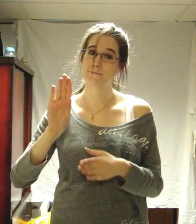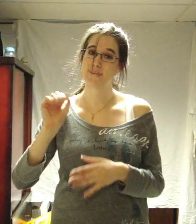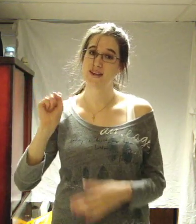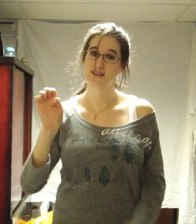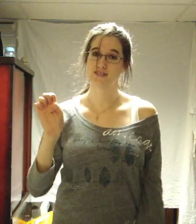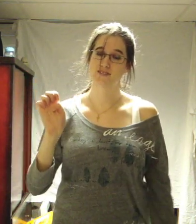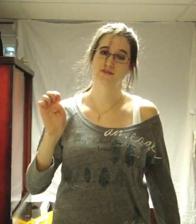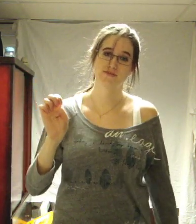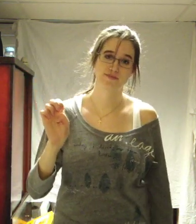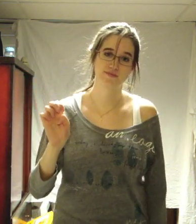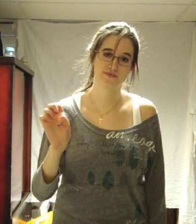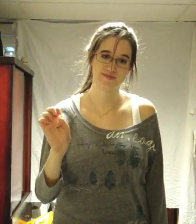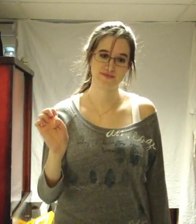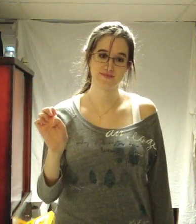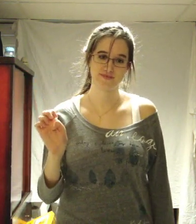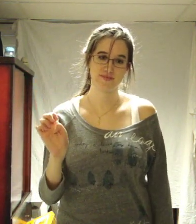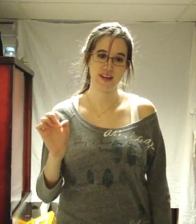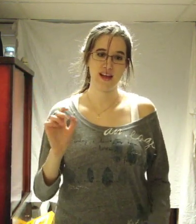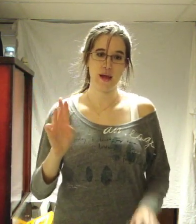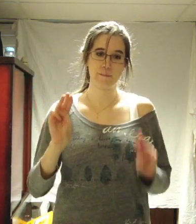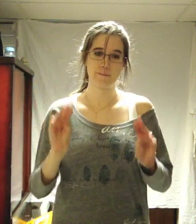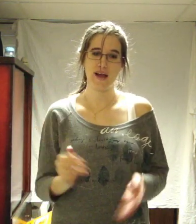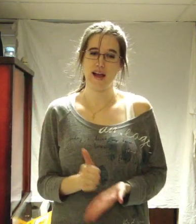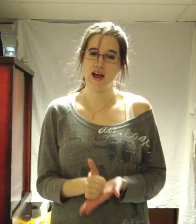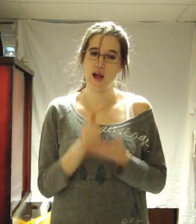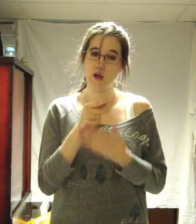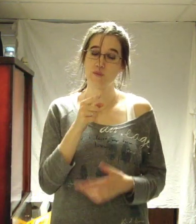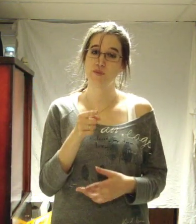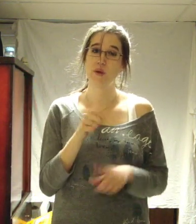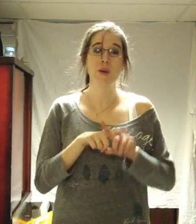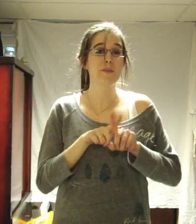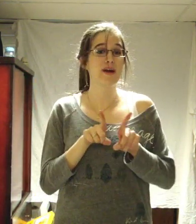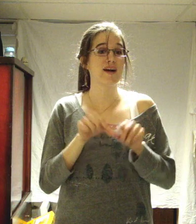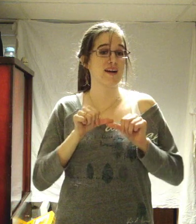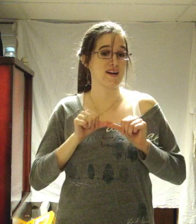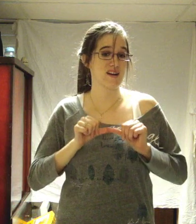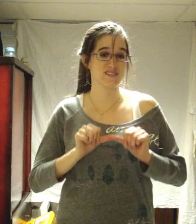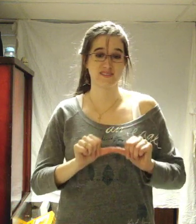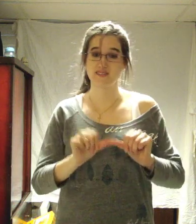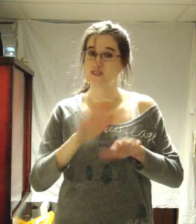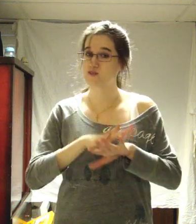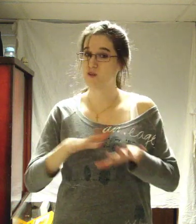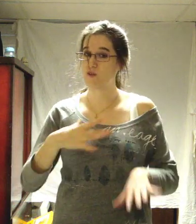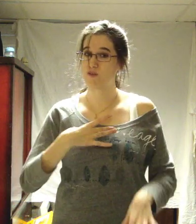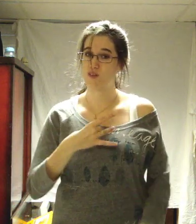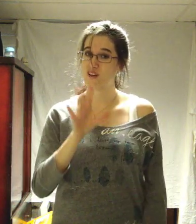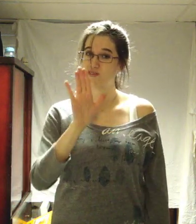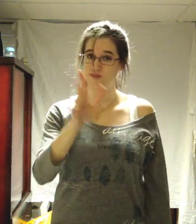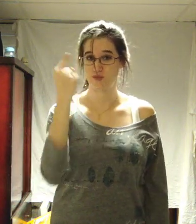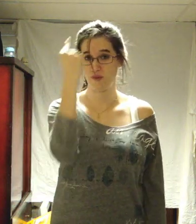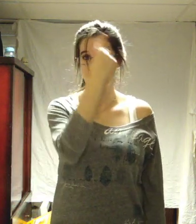I may just help you But I still don't like your face